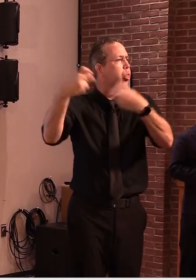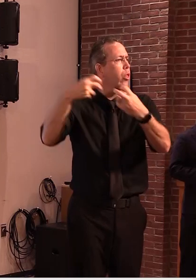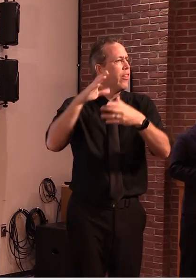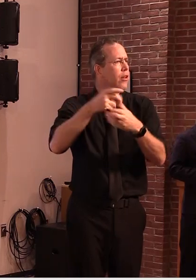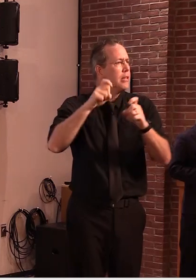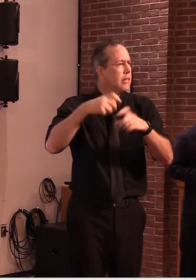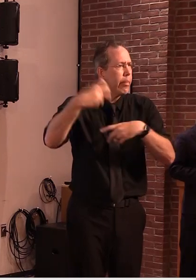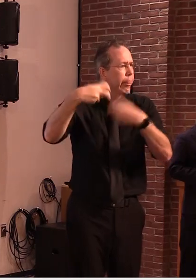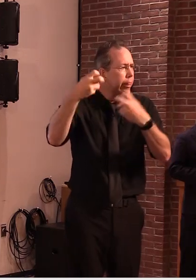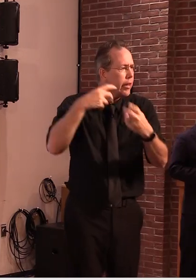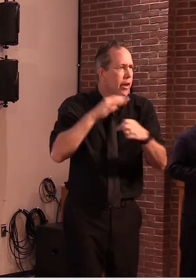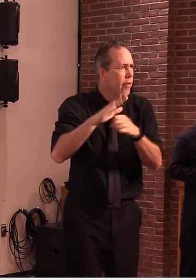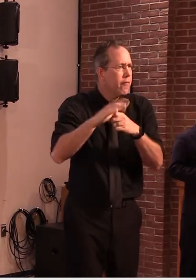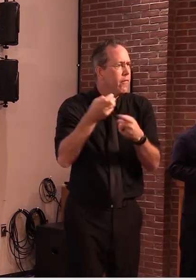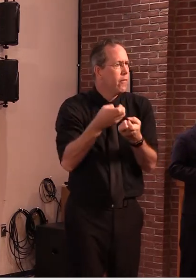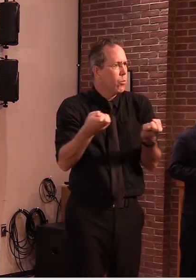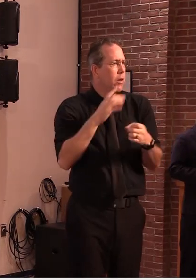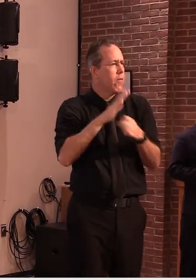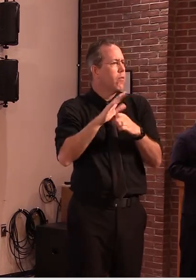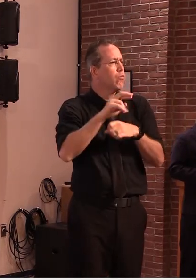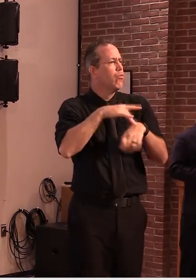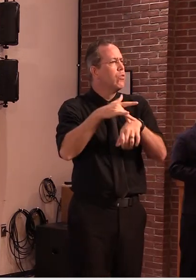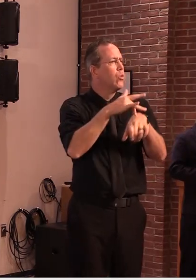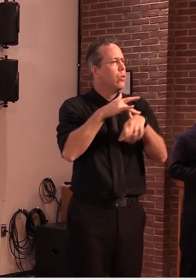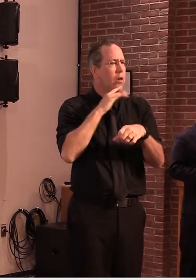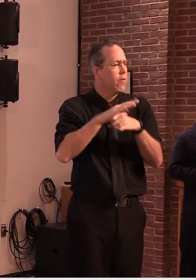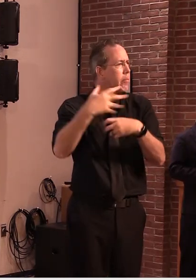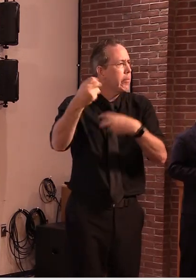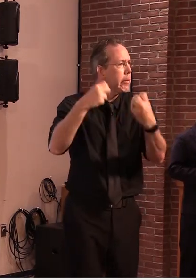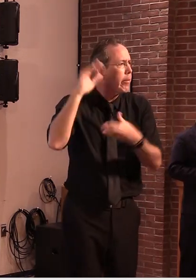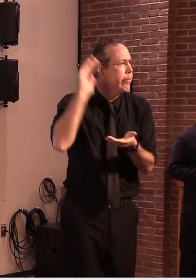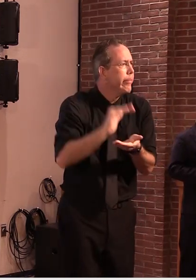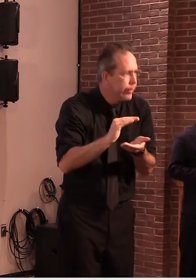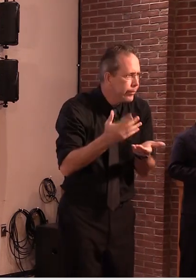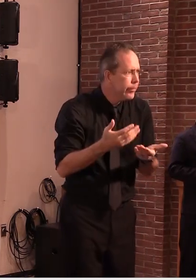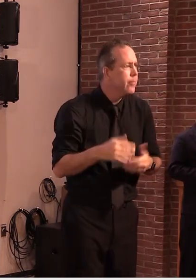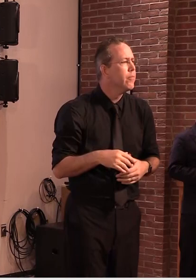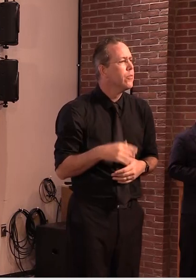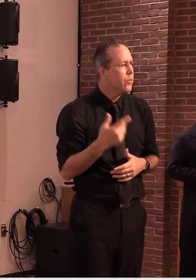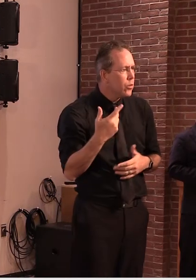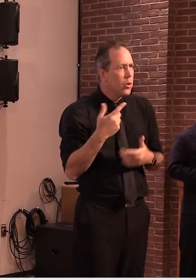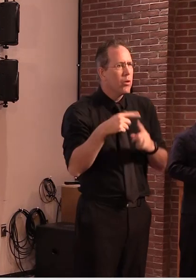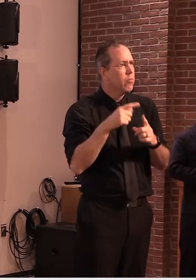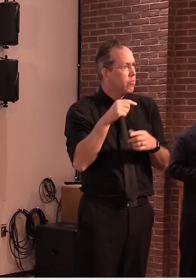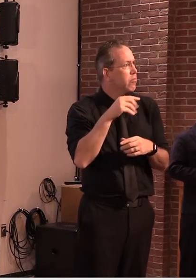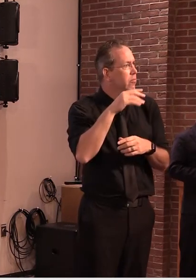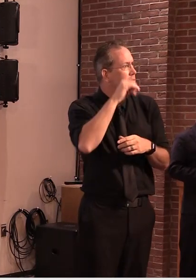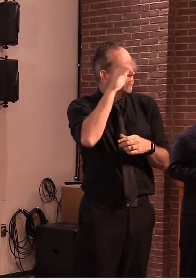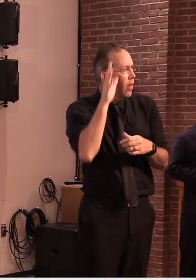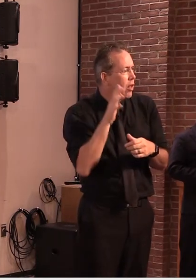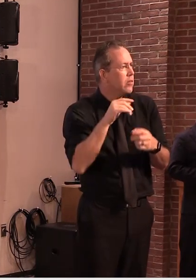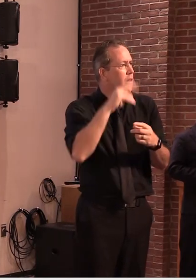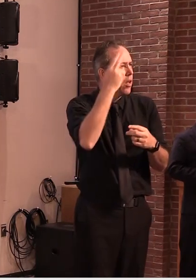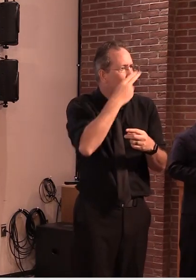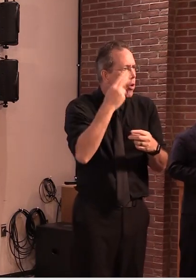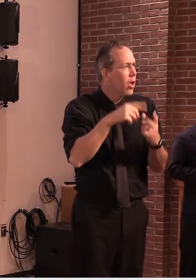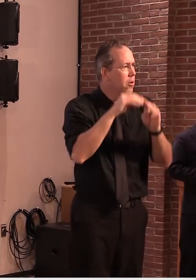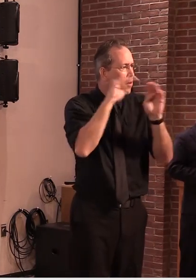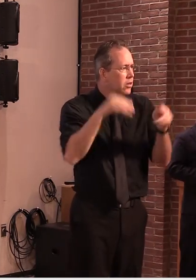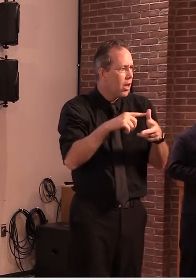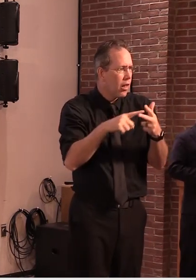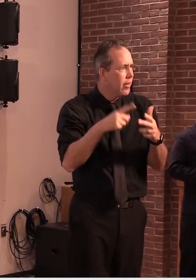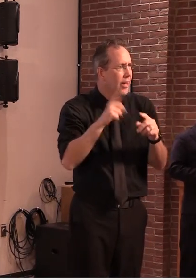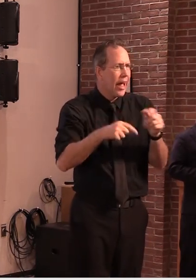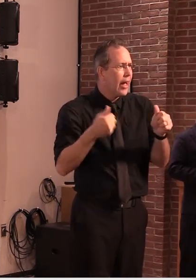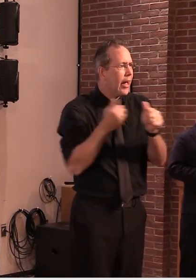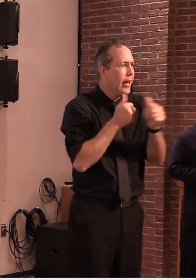COVID Act Now also illustrates that Montana, Alaska, and Hawaii are struggling to keep up with the number of new contacts that have been created by